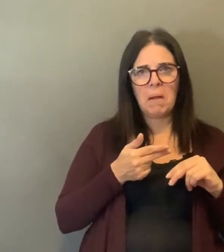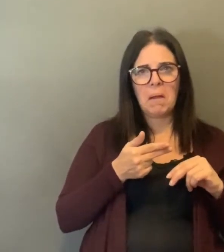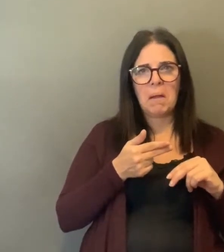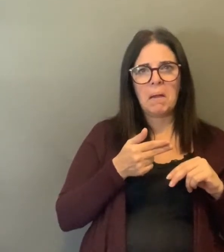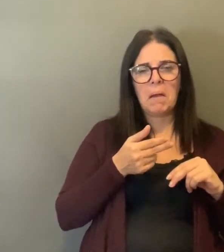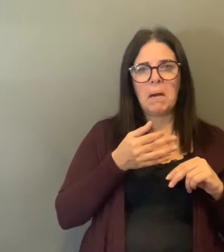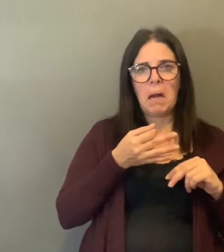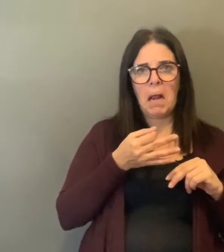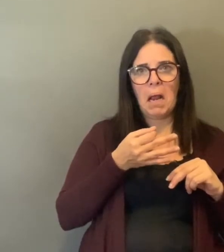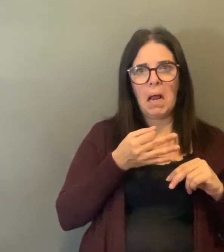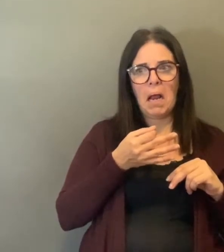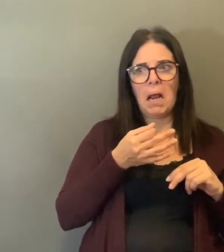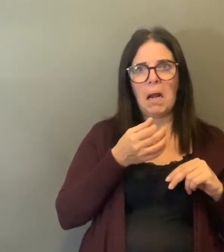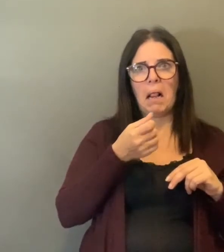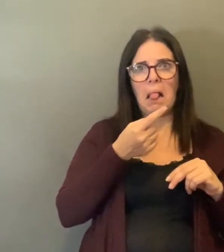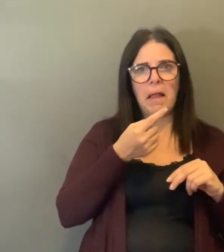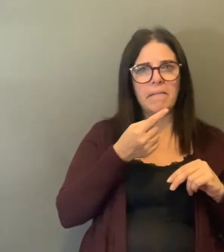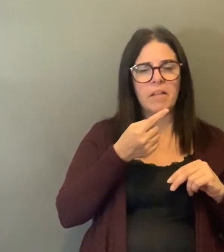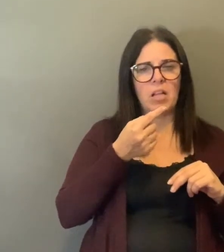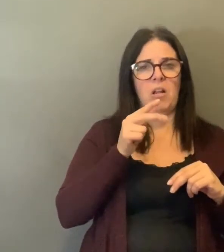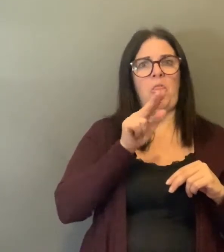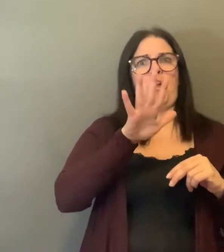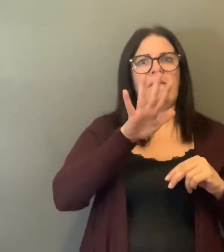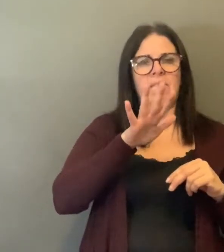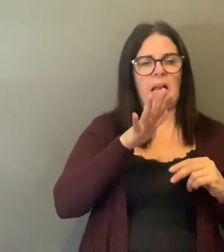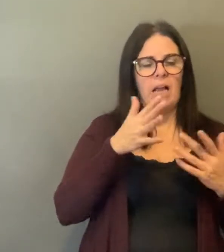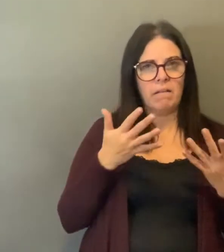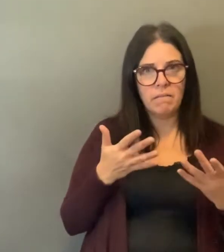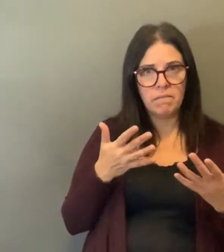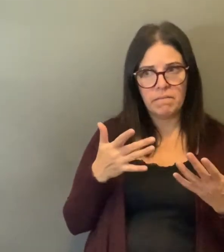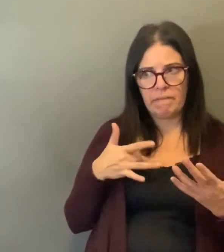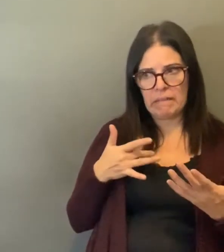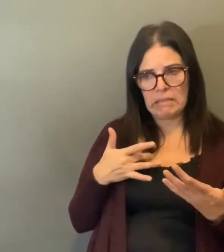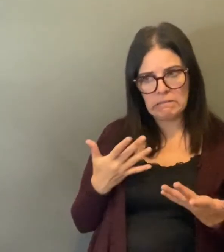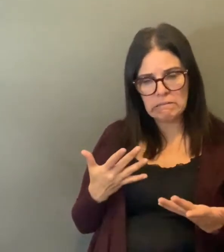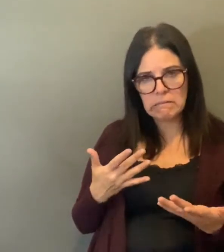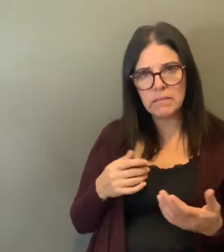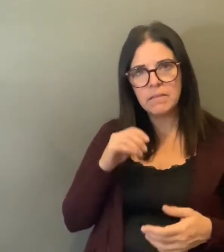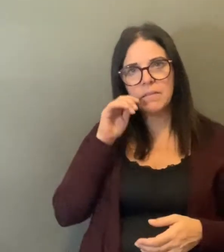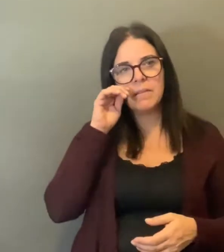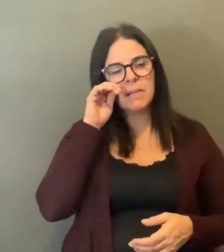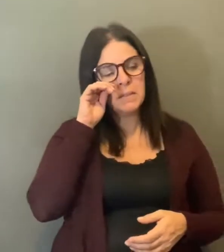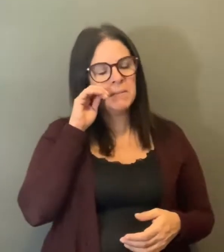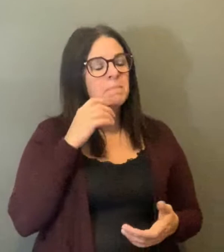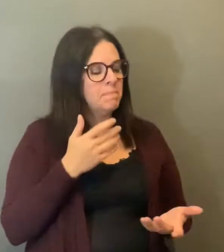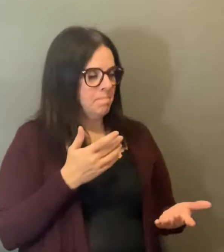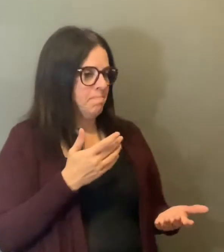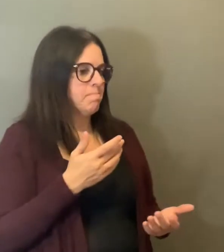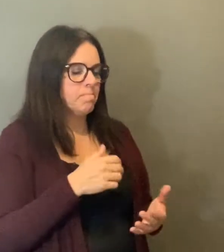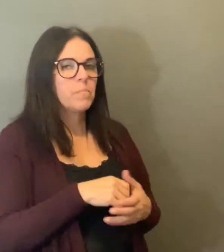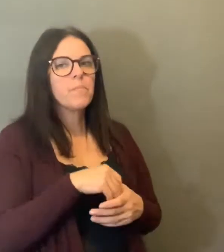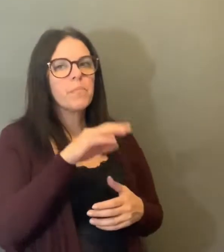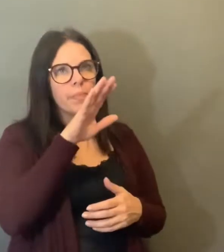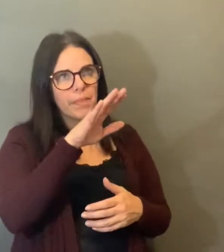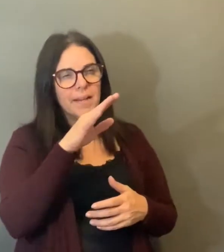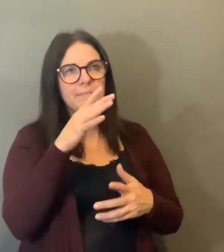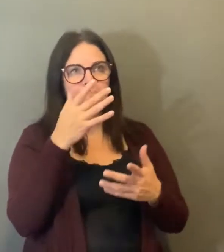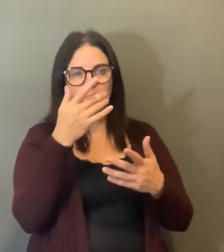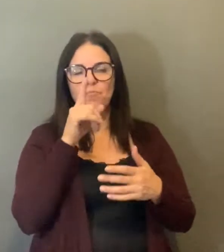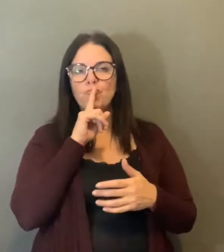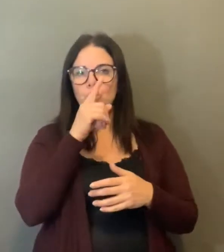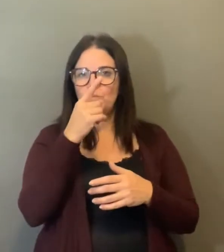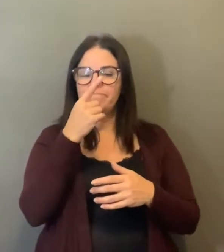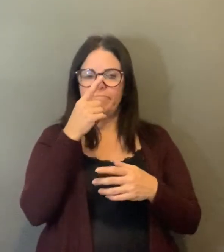Over the weekend, we saw increases of 3, 9, and 11. Now it's an increase to 35. How discouraging is this?